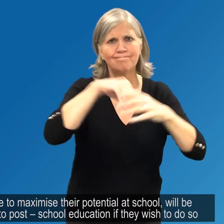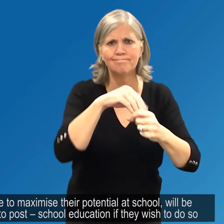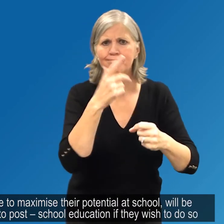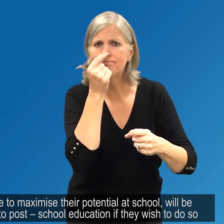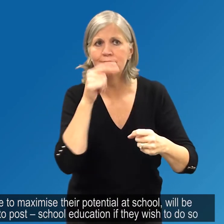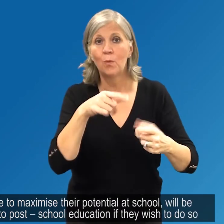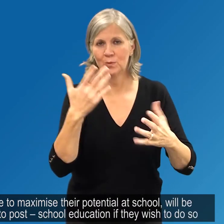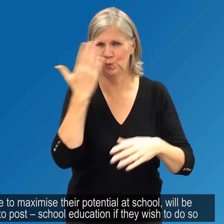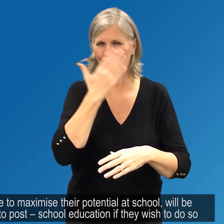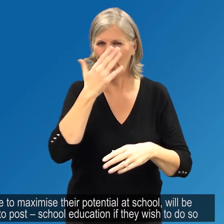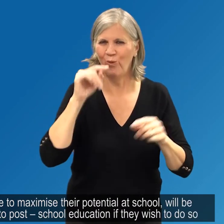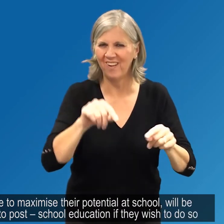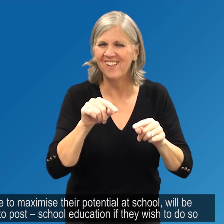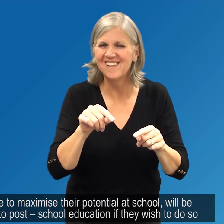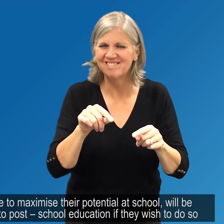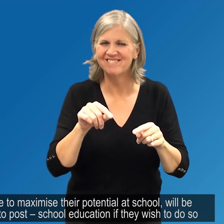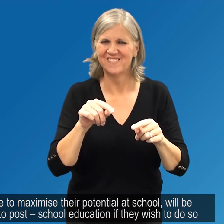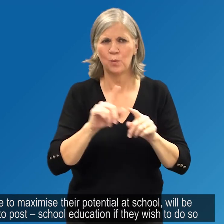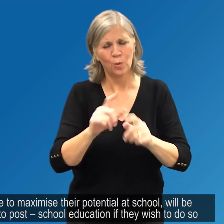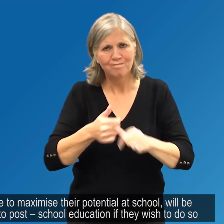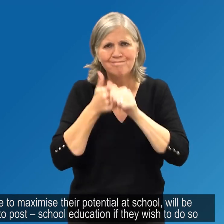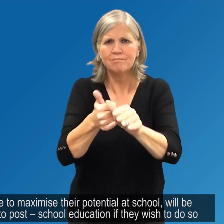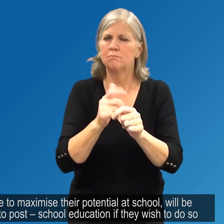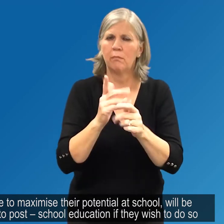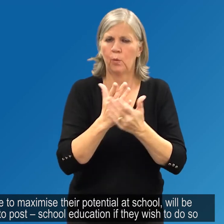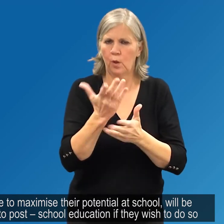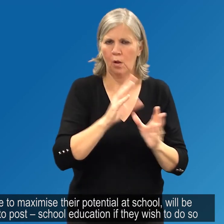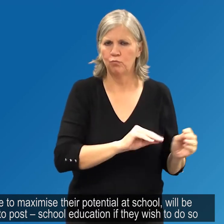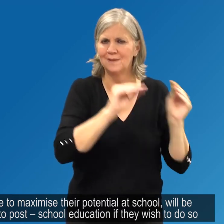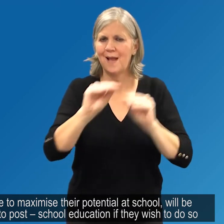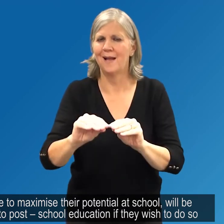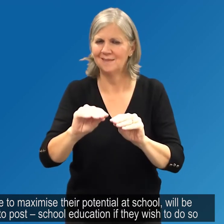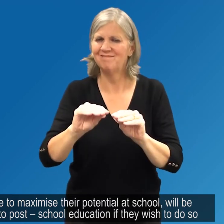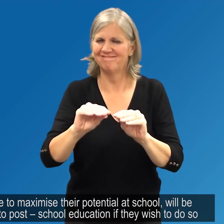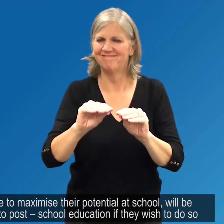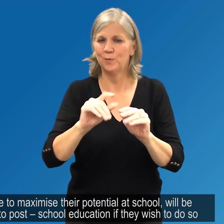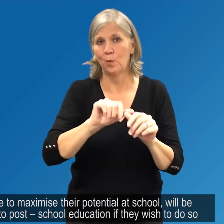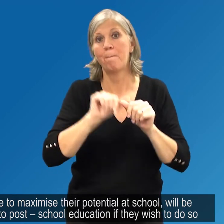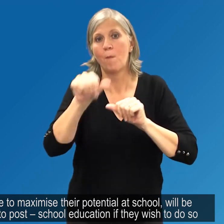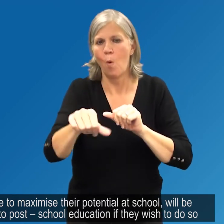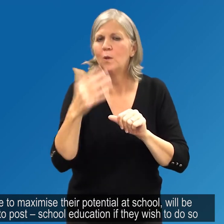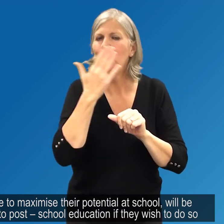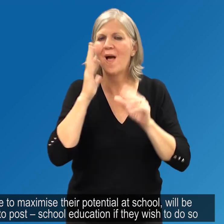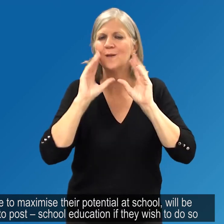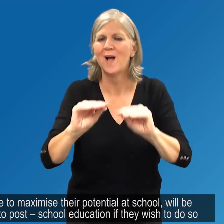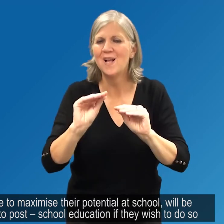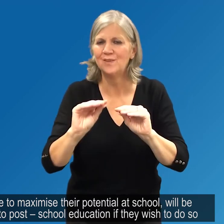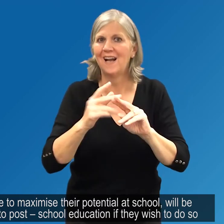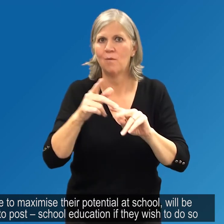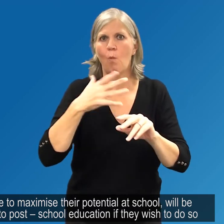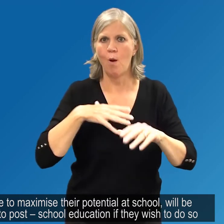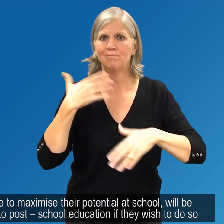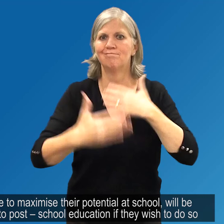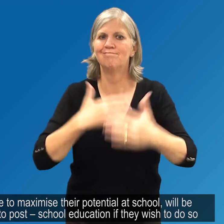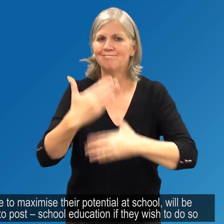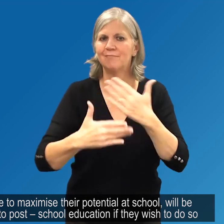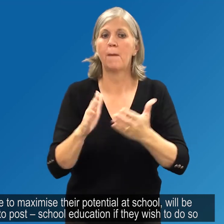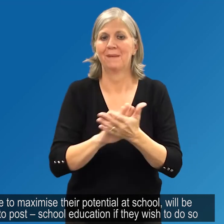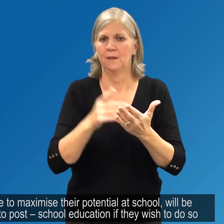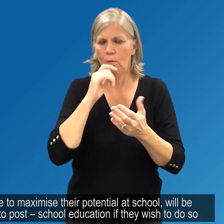will be able to maximise their potential at school, will be supported to transition to post-school education if they wish to do so, and will